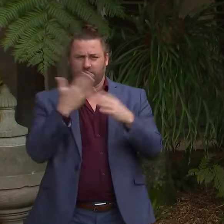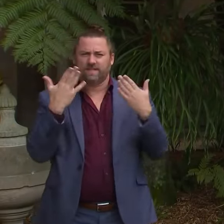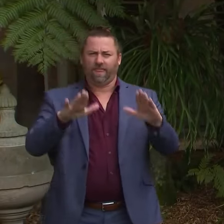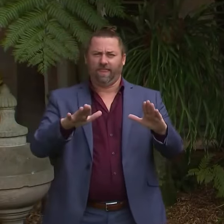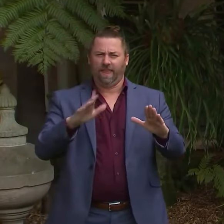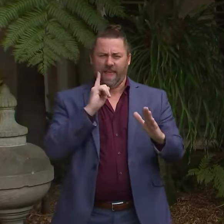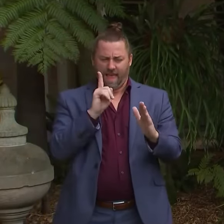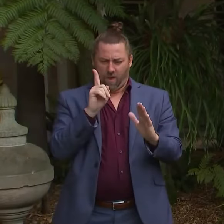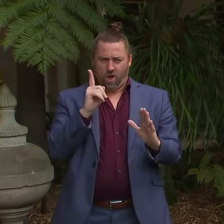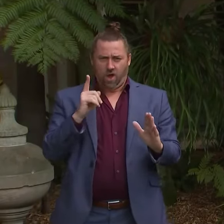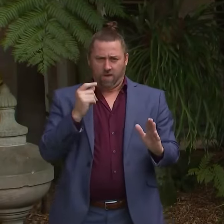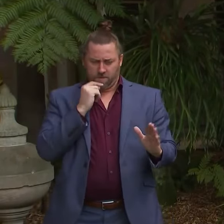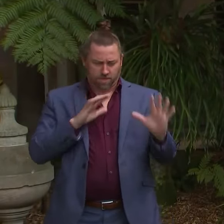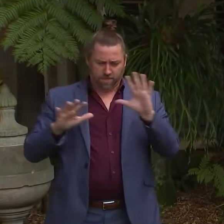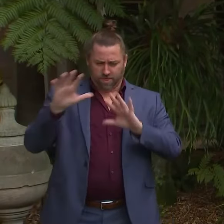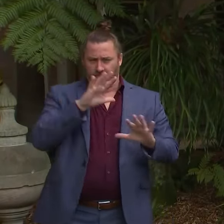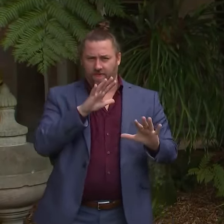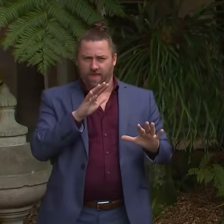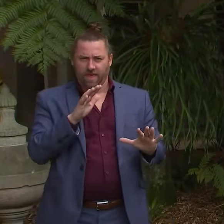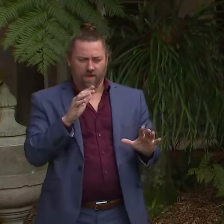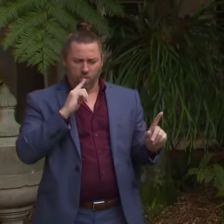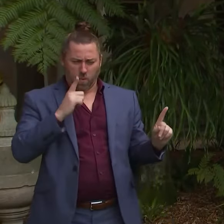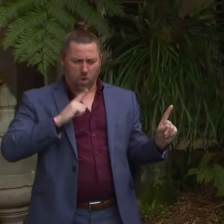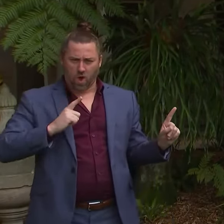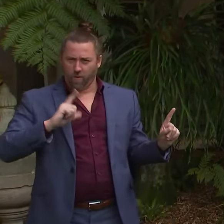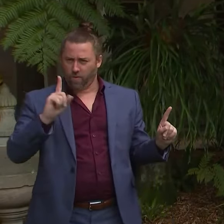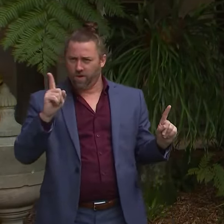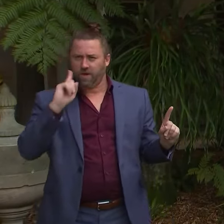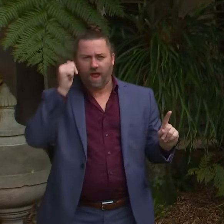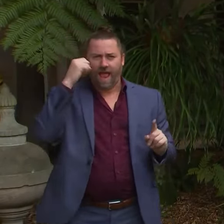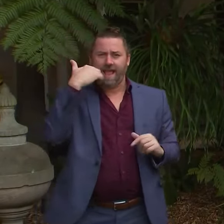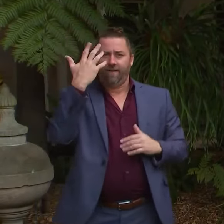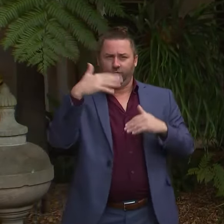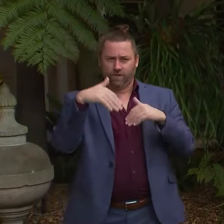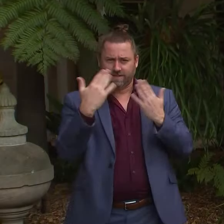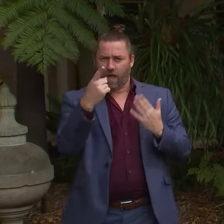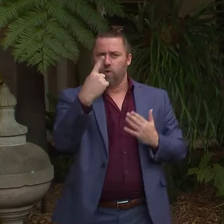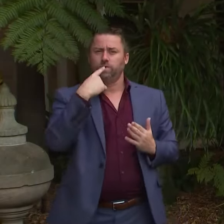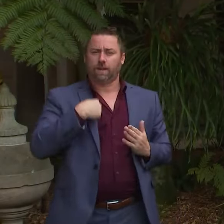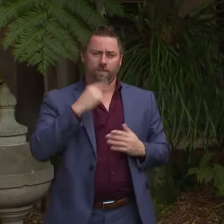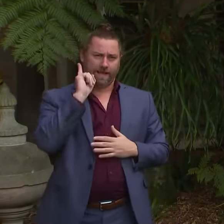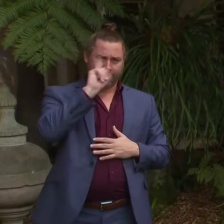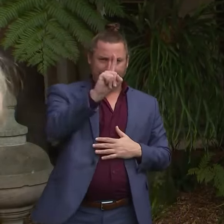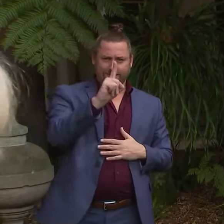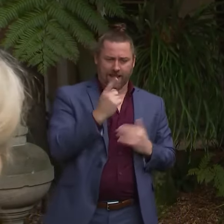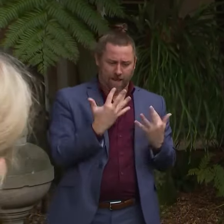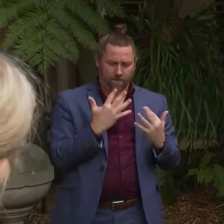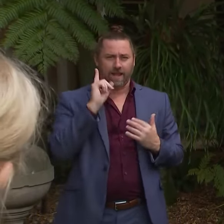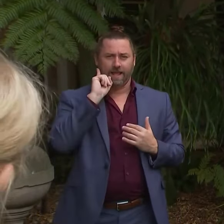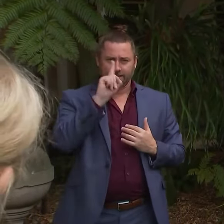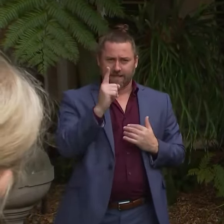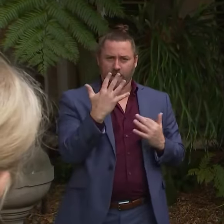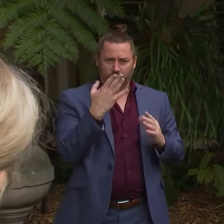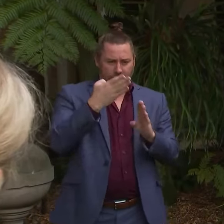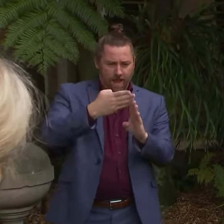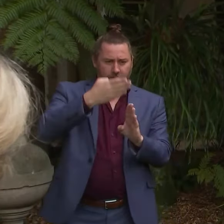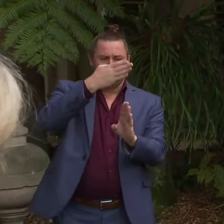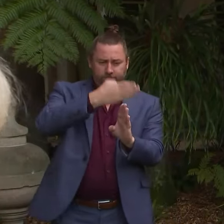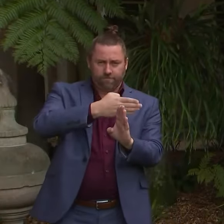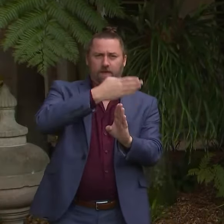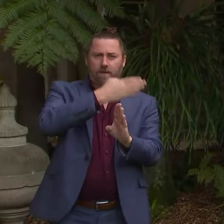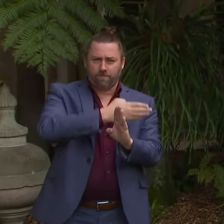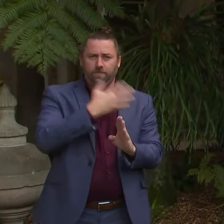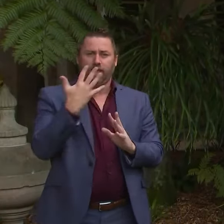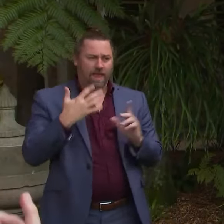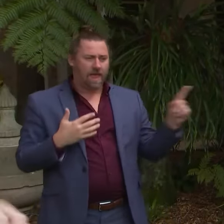Yes, go ahead. Yes, yes. It's going to be hard to explain. Get going. Each day we get a 34-hour number. Yep. Yep. You're saying this is a lag